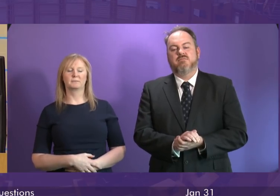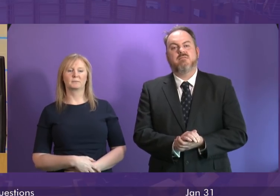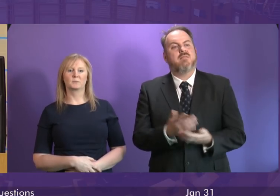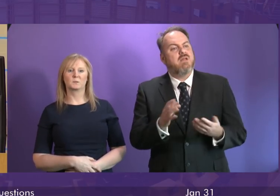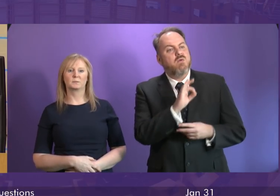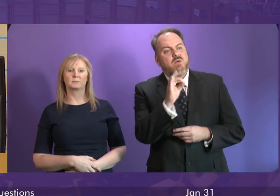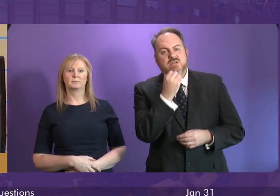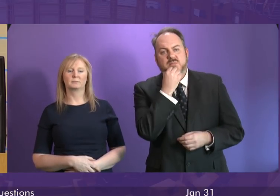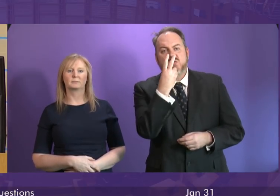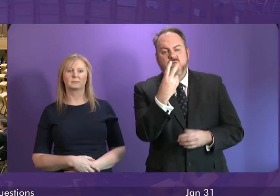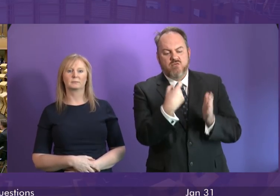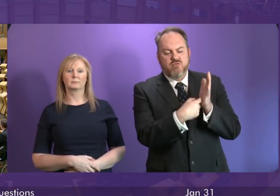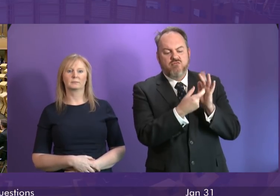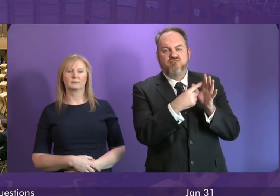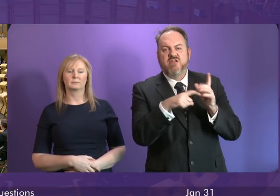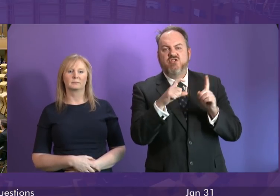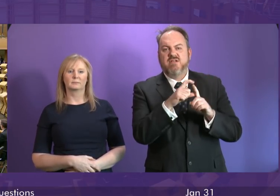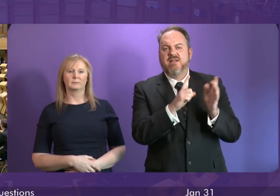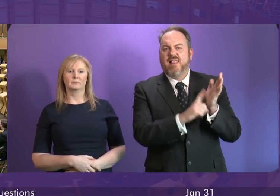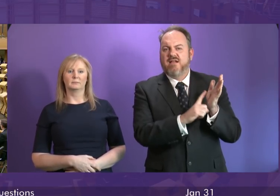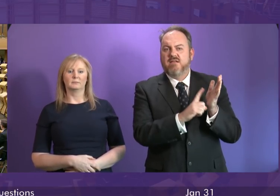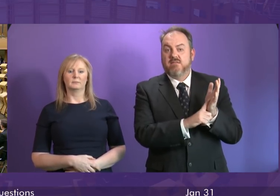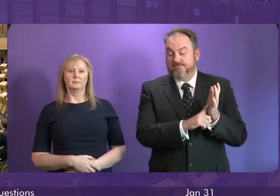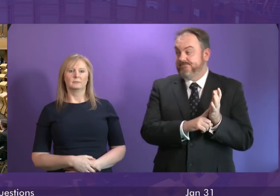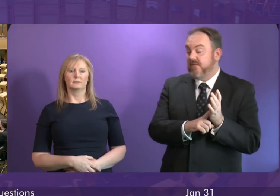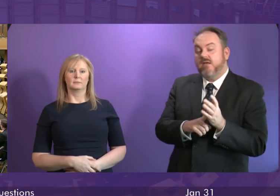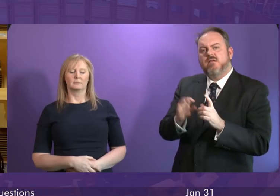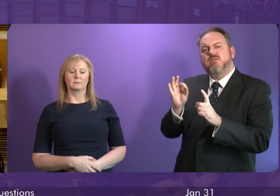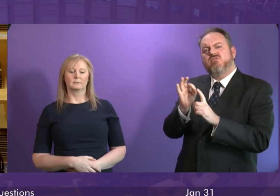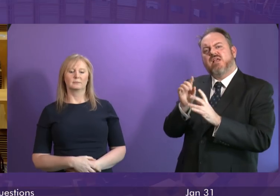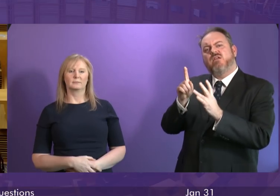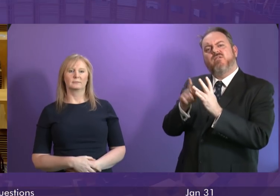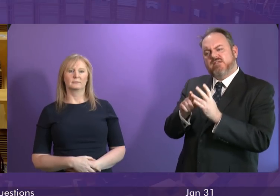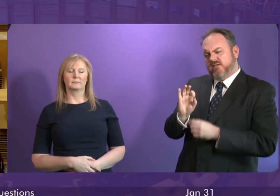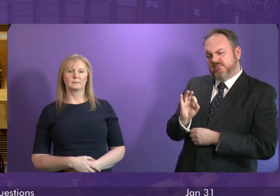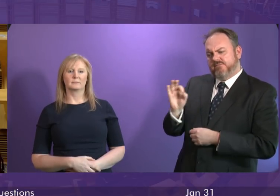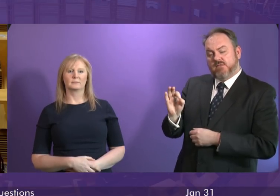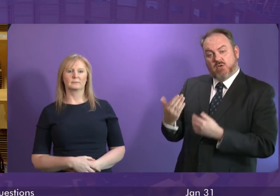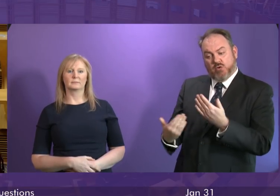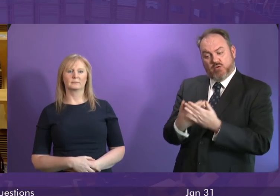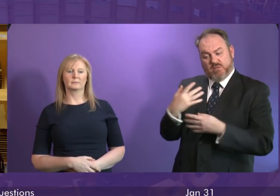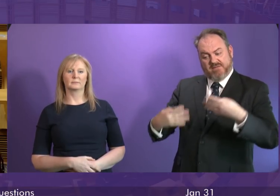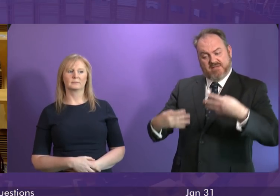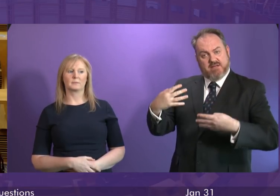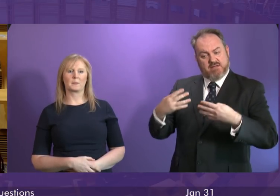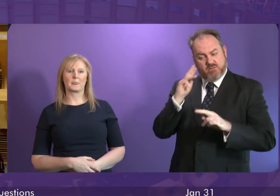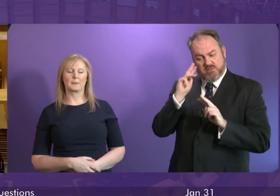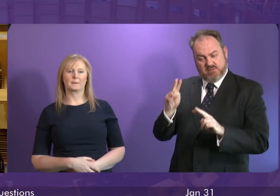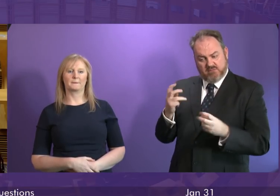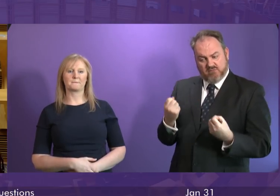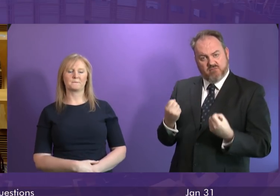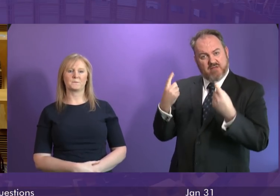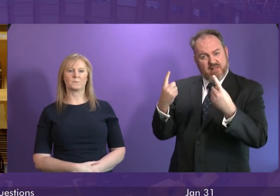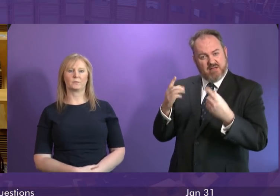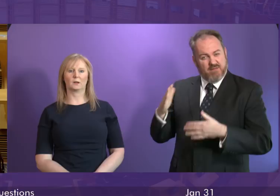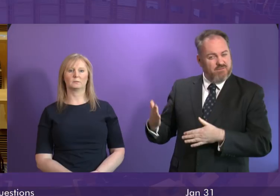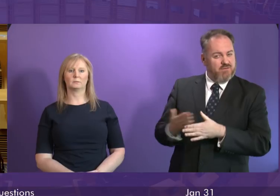Question number two, Richard Leonard. President. Presiding officer, new figures released this week confirmed that for the first time